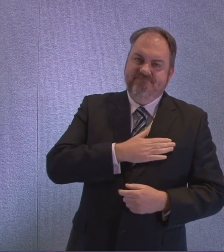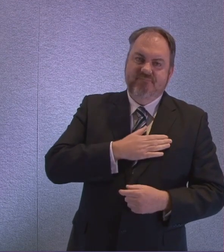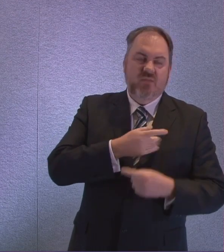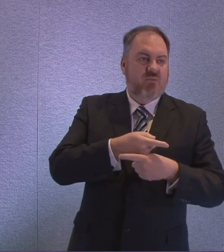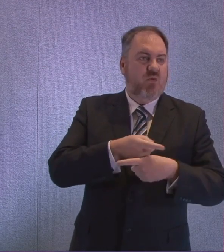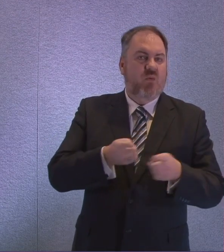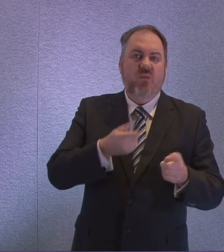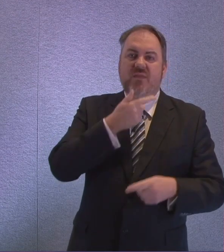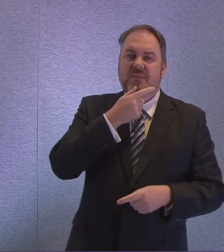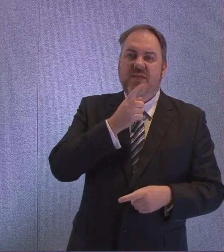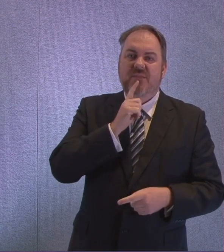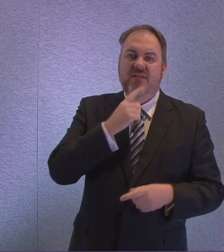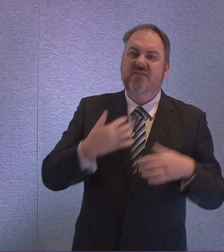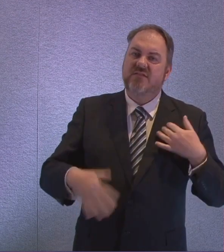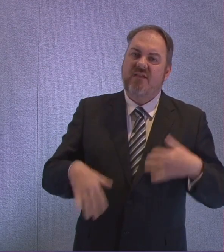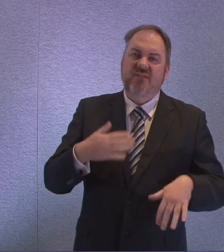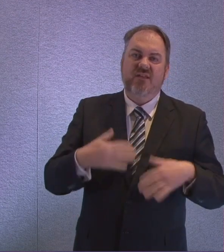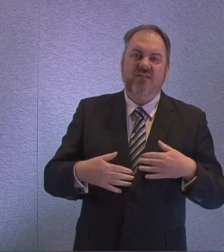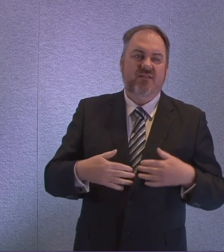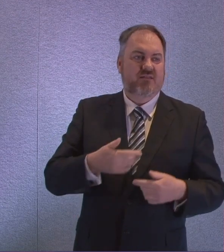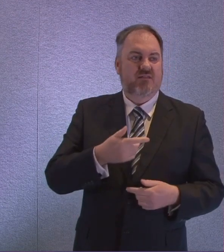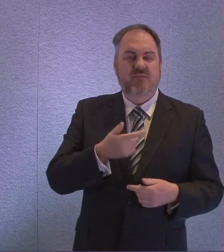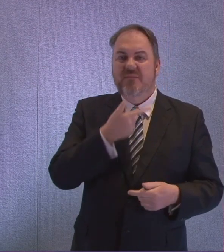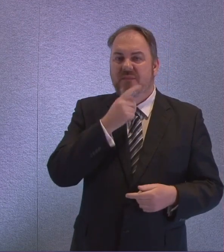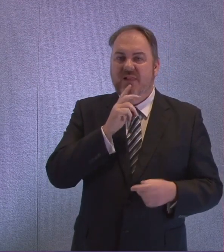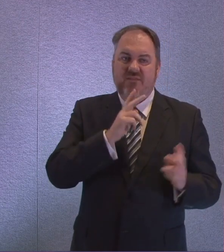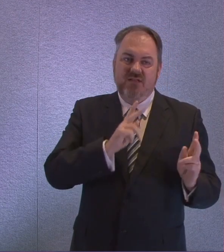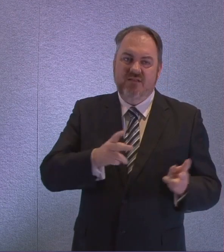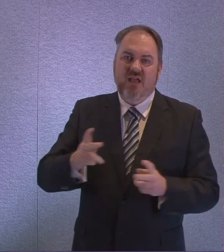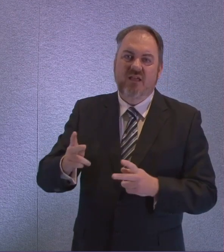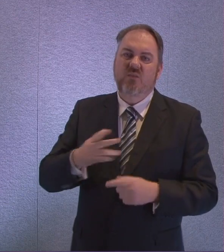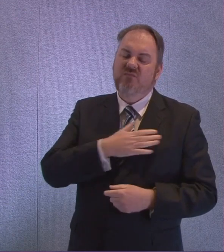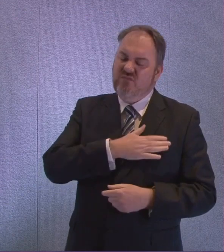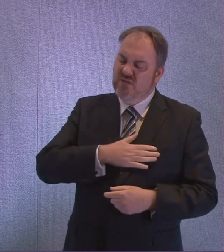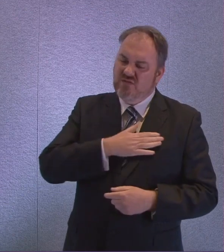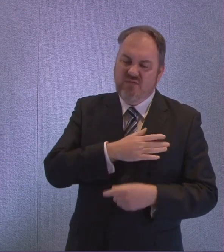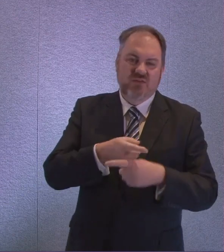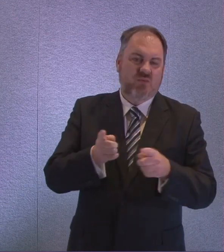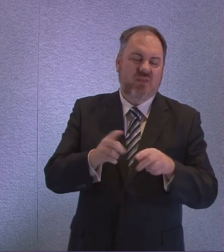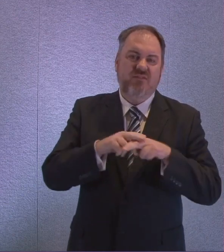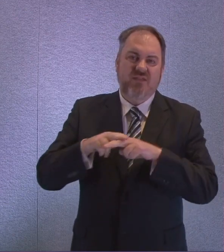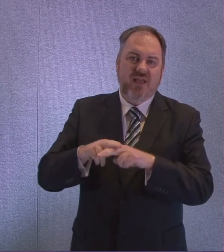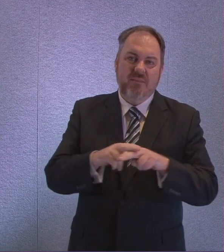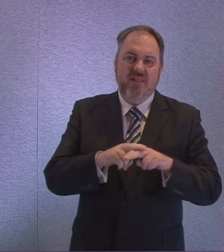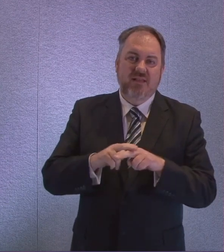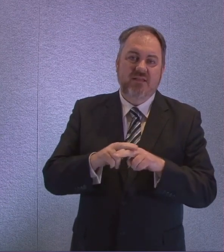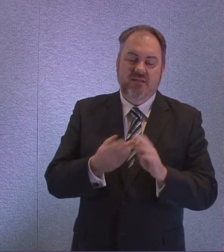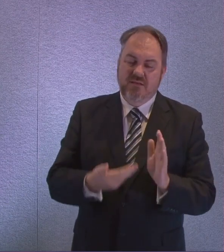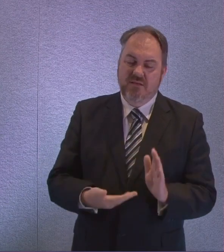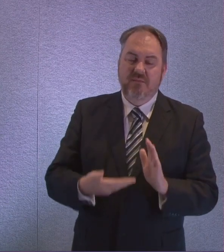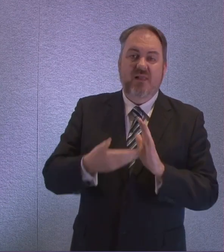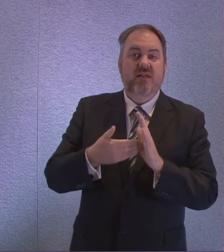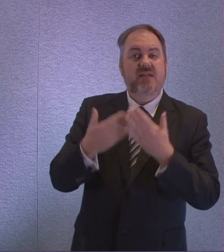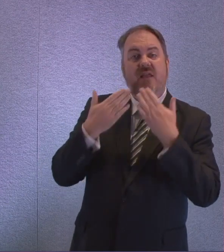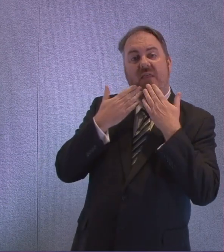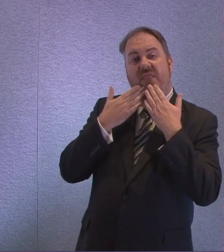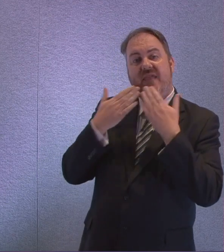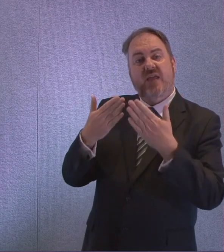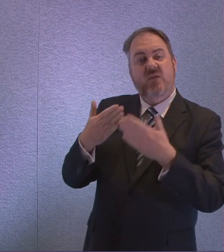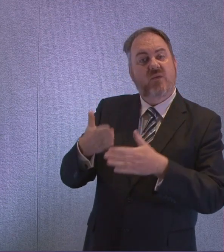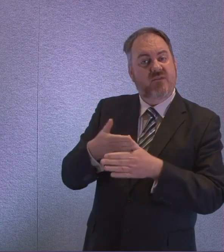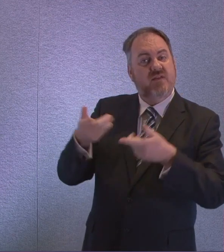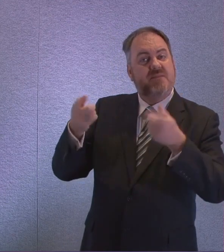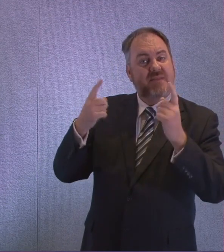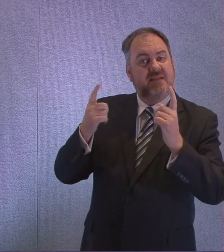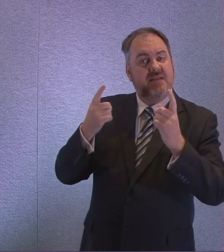for all those who have endured, lost many families over the course of the last week. I may also thank the First Minister and politicians from all